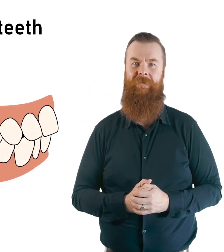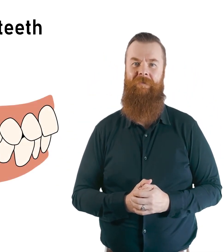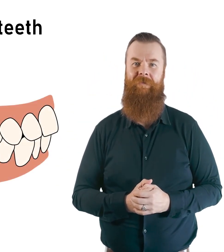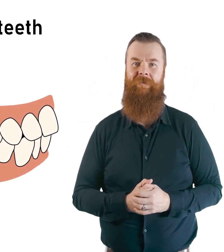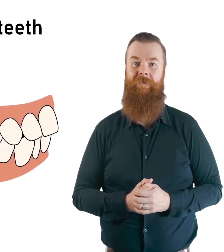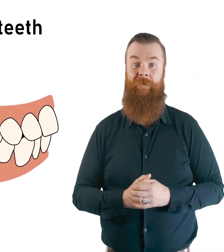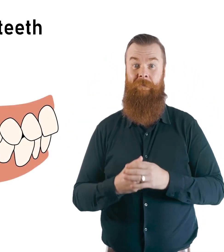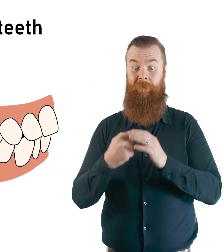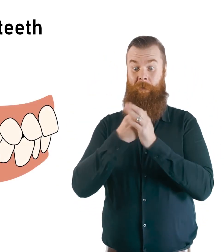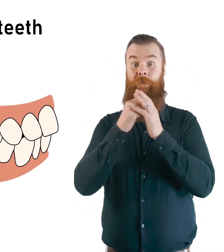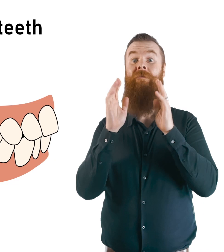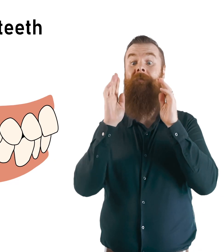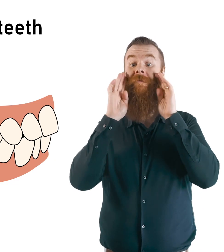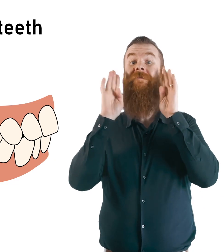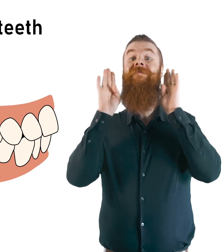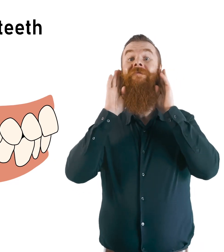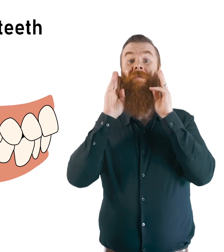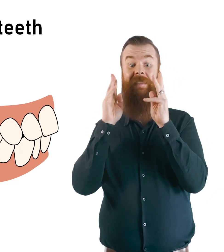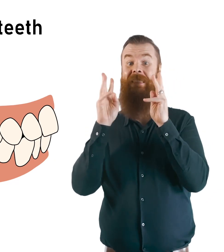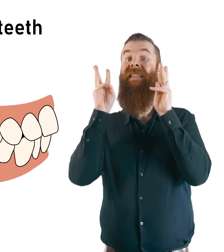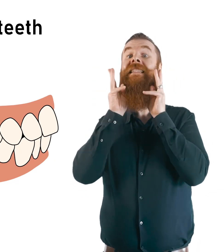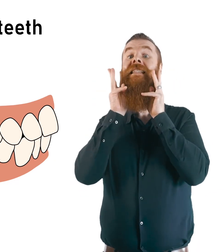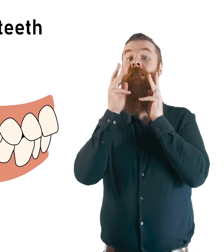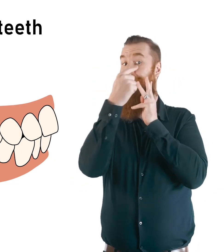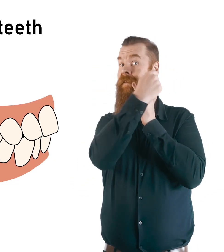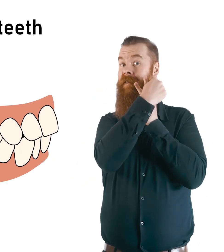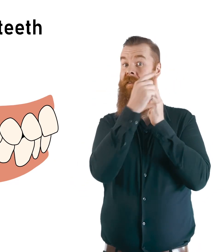The third molar teeth are also called wisdom teeth.